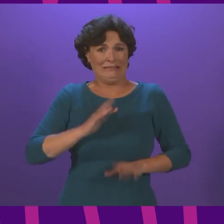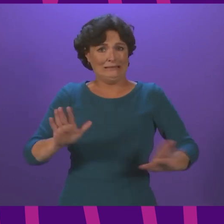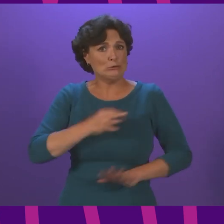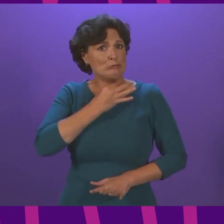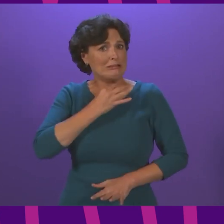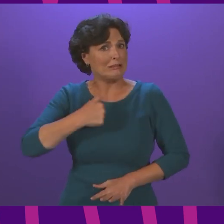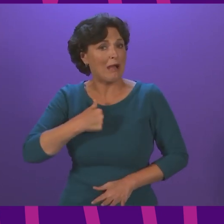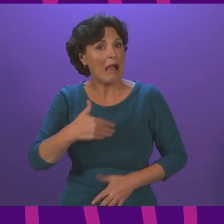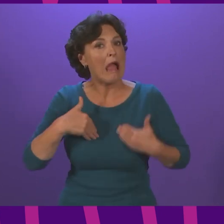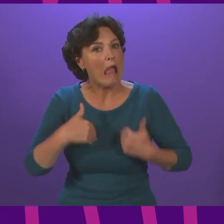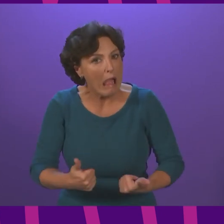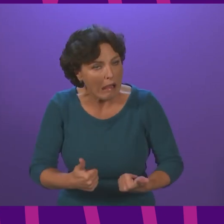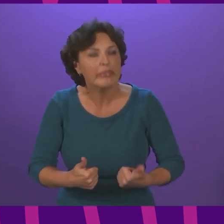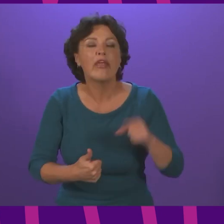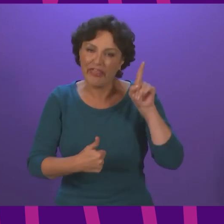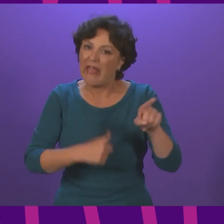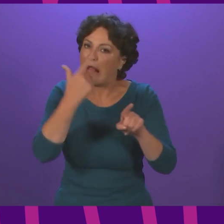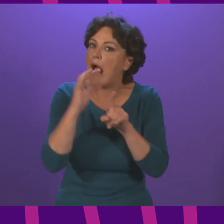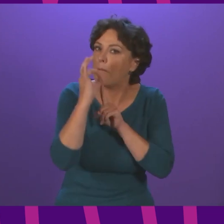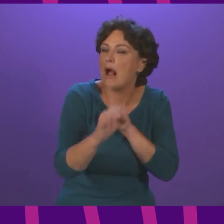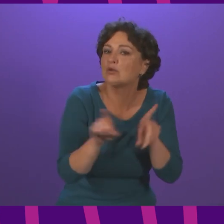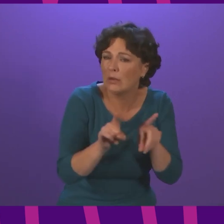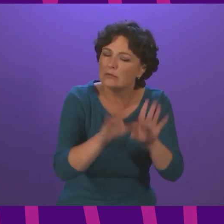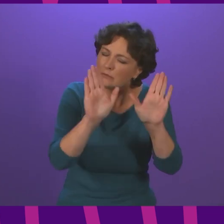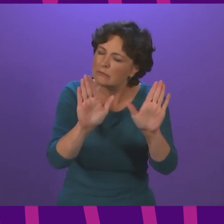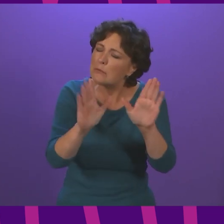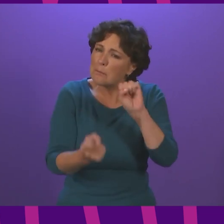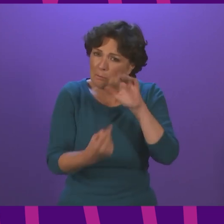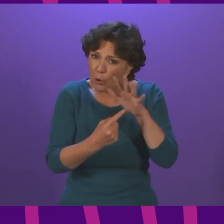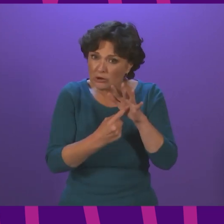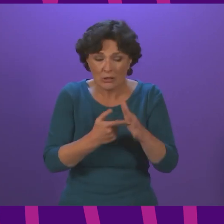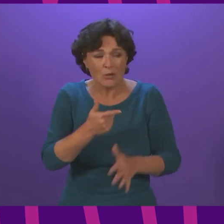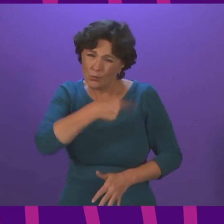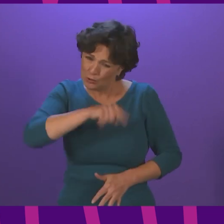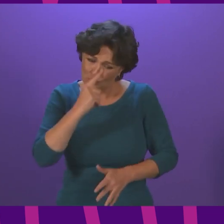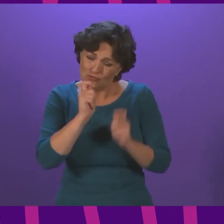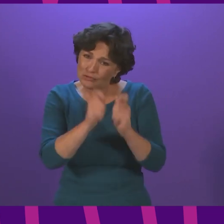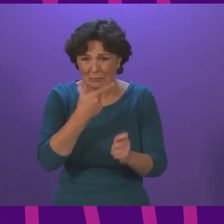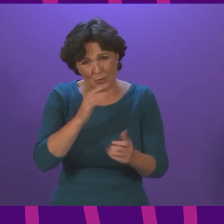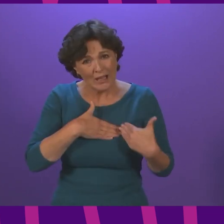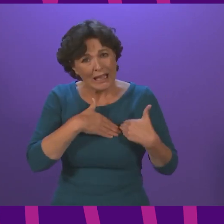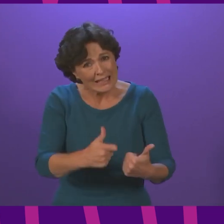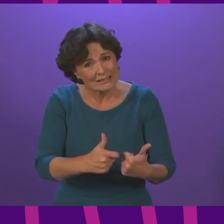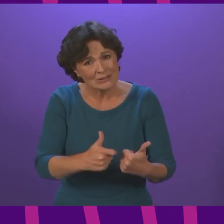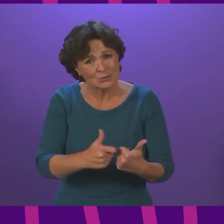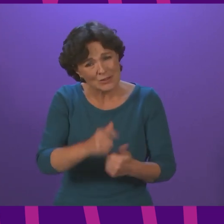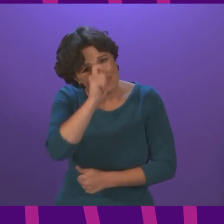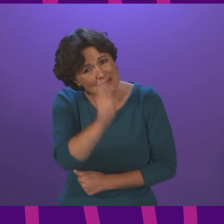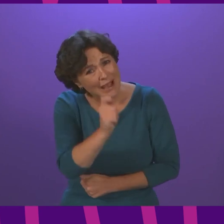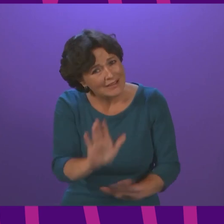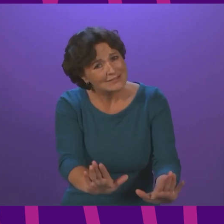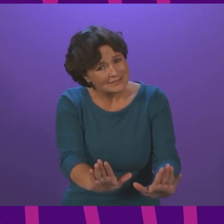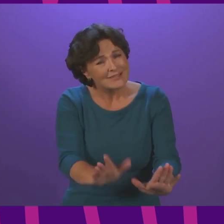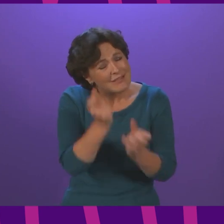to apply for it it is important that people in this position are treated with kindness and with dignity and with understanding but I want to stress